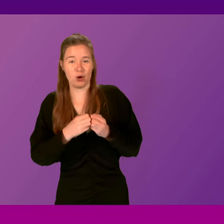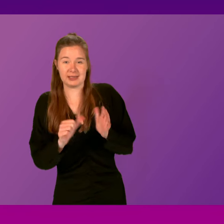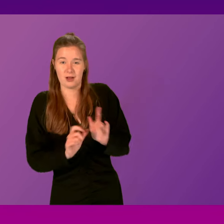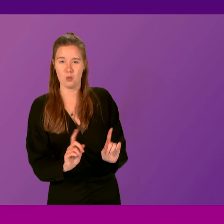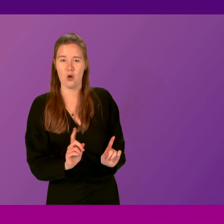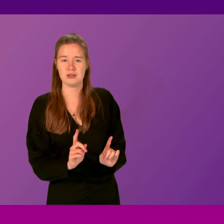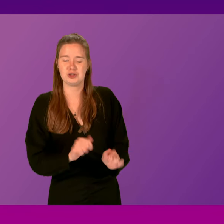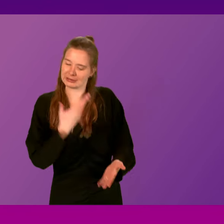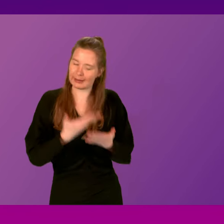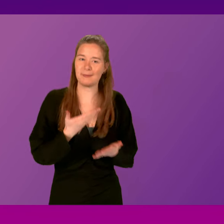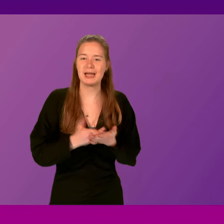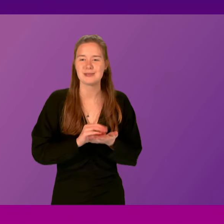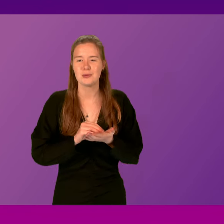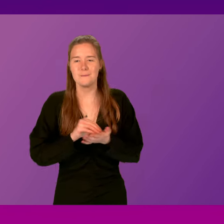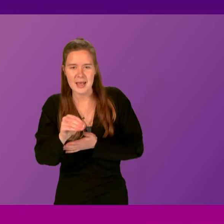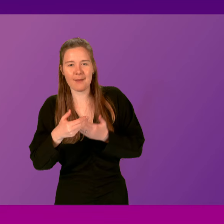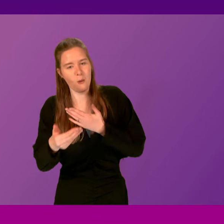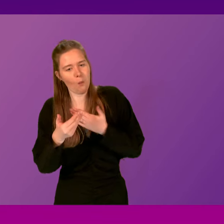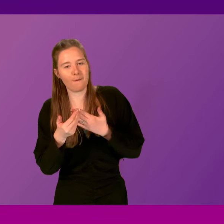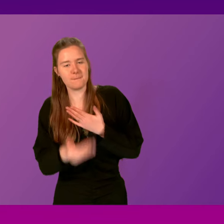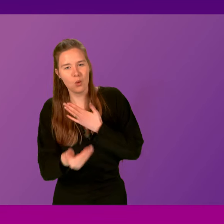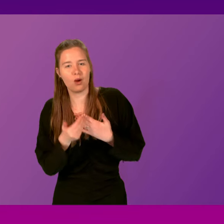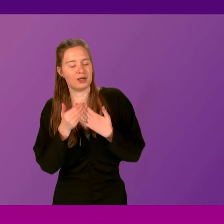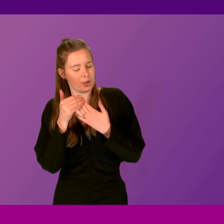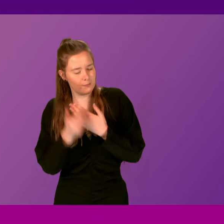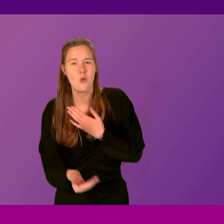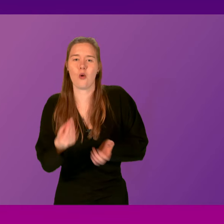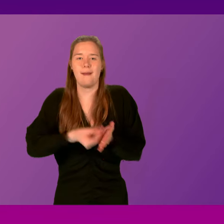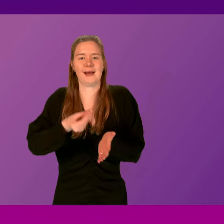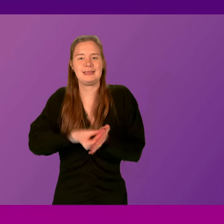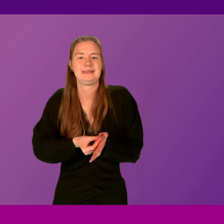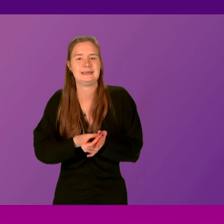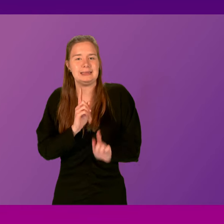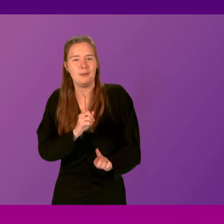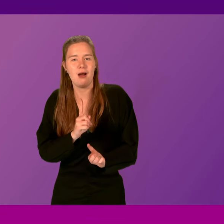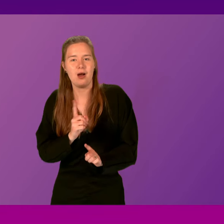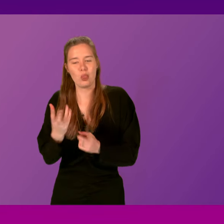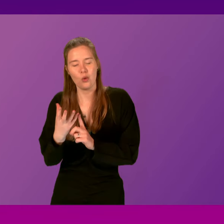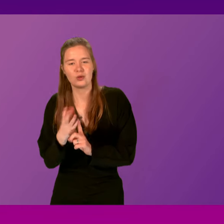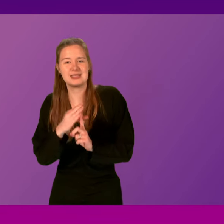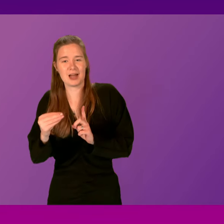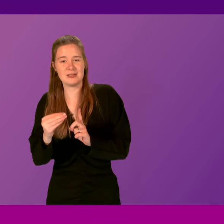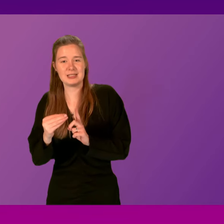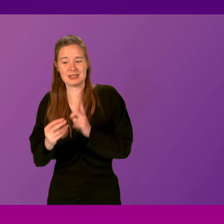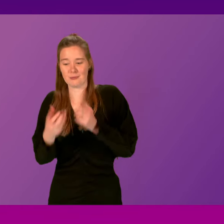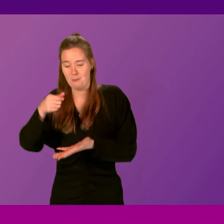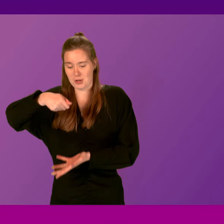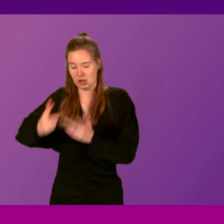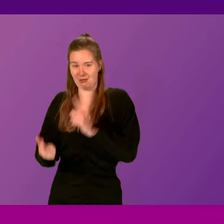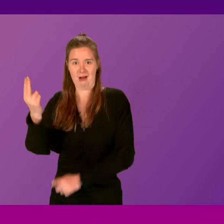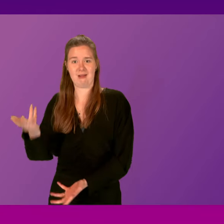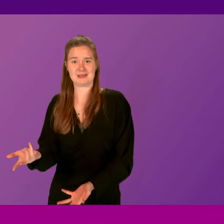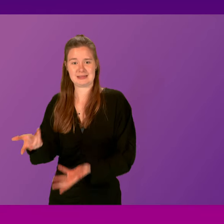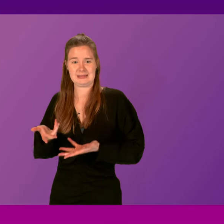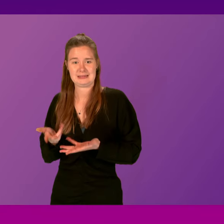is she's demanding that we spend more and more and more money, all the while the Conservatives have cut our budget and all the